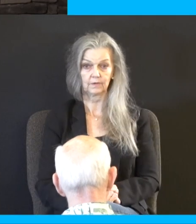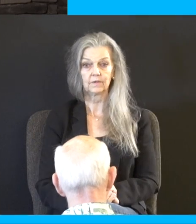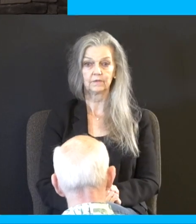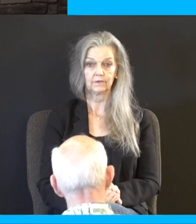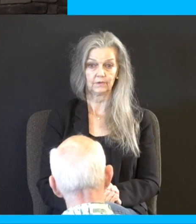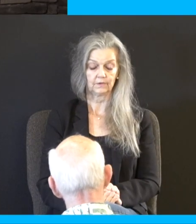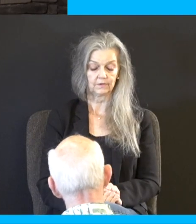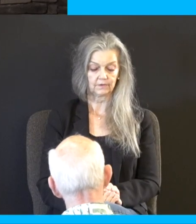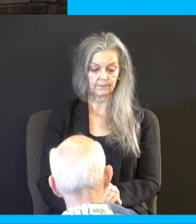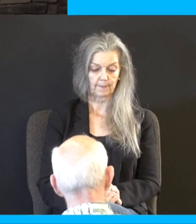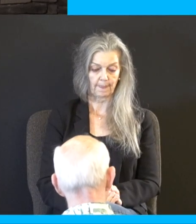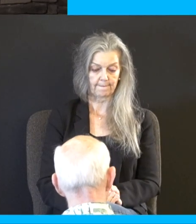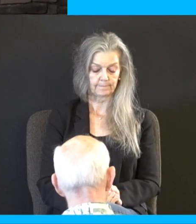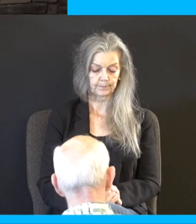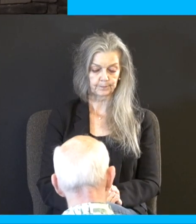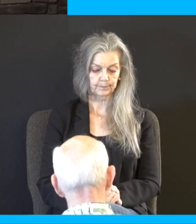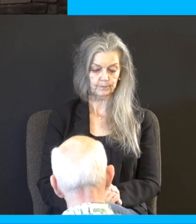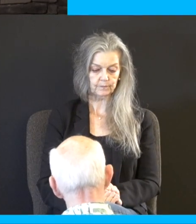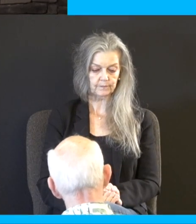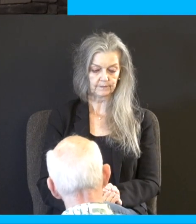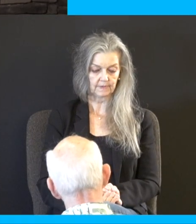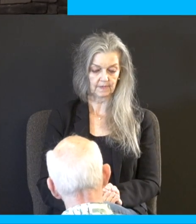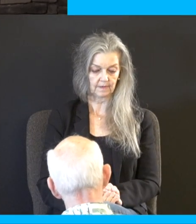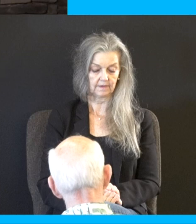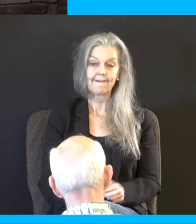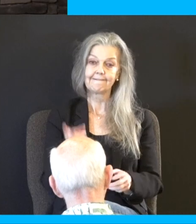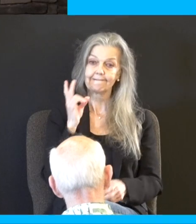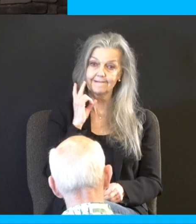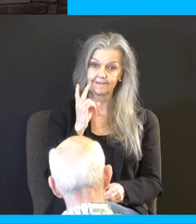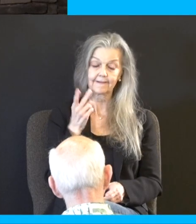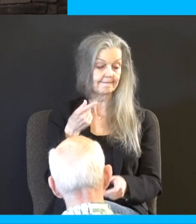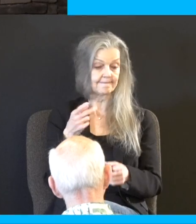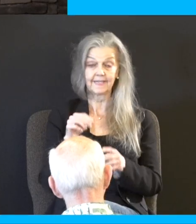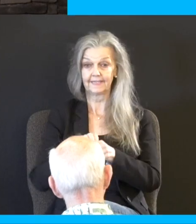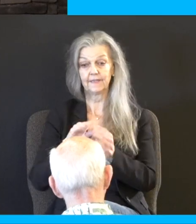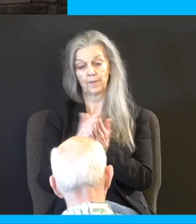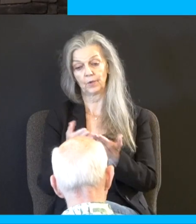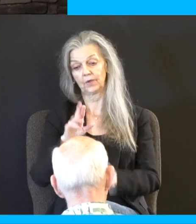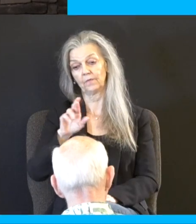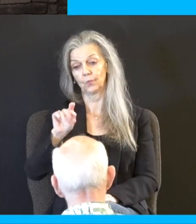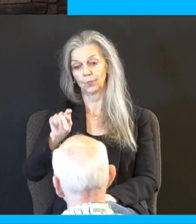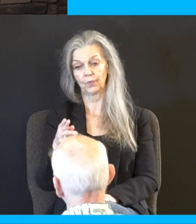handled things in that fashion as well. So you can see it there. But she shall not go out as the menservants do.